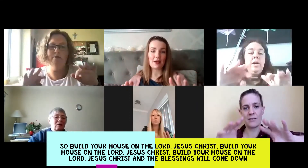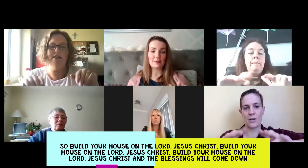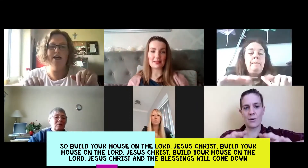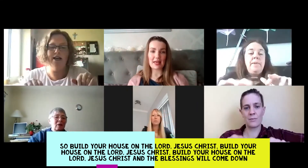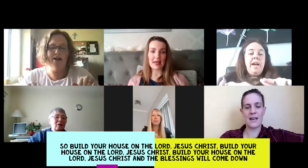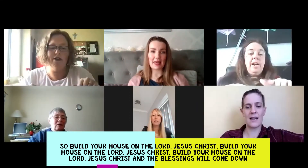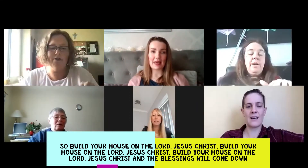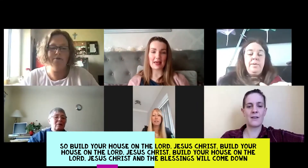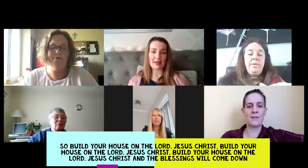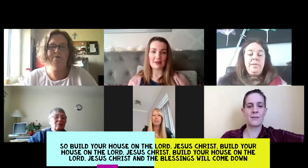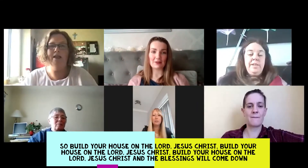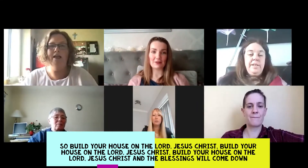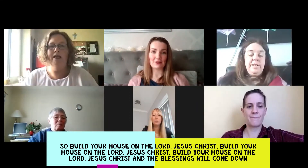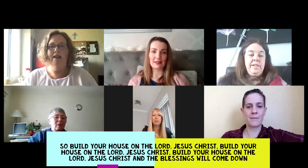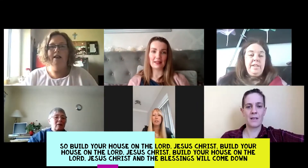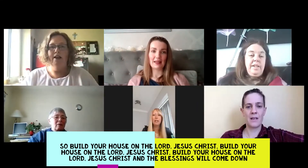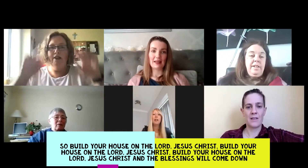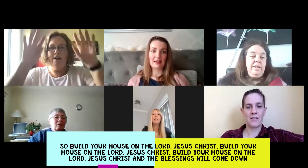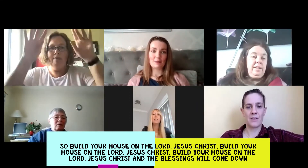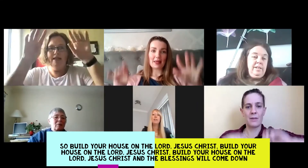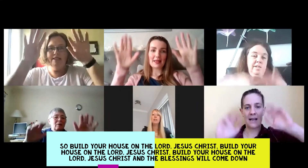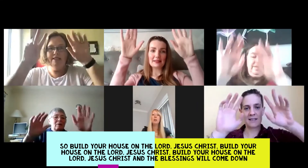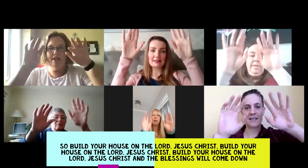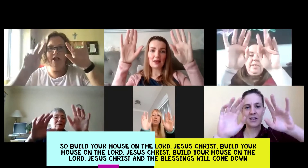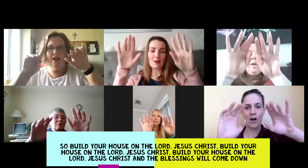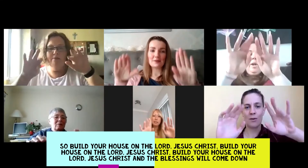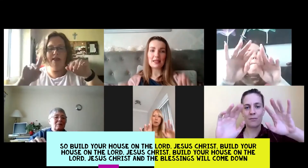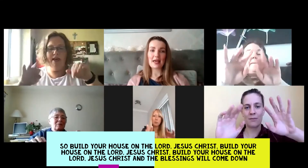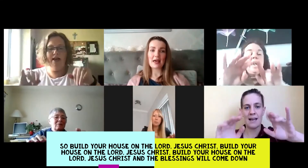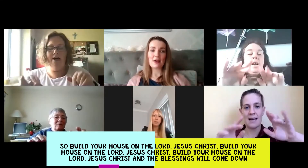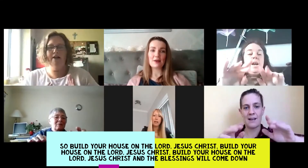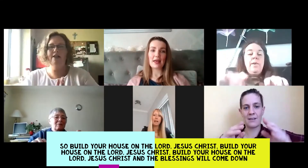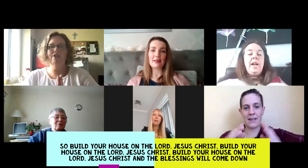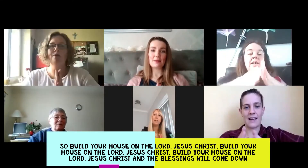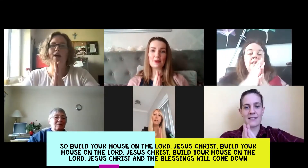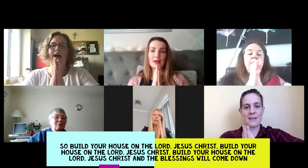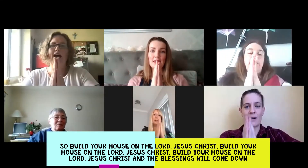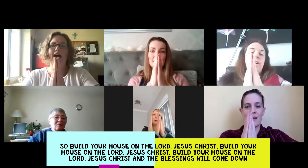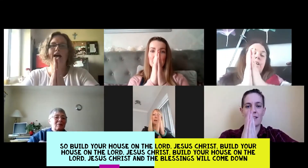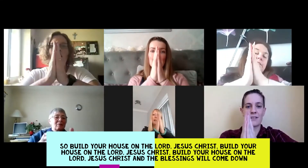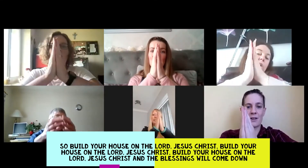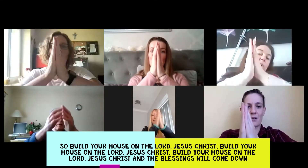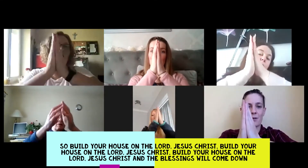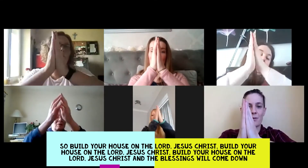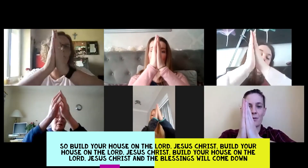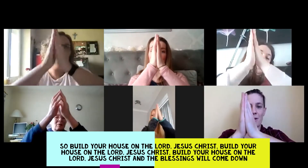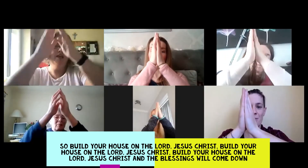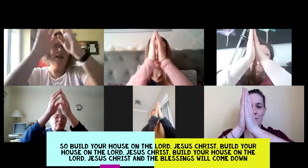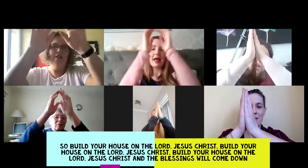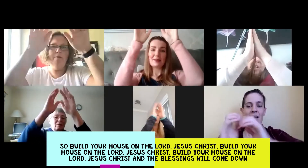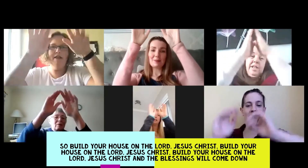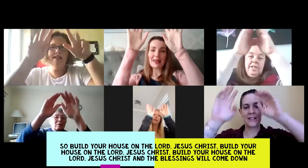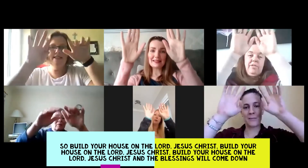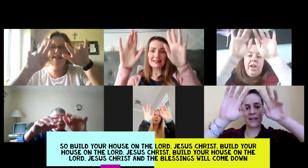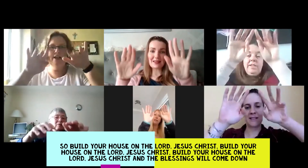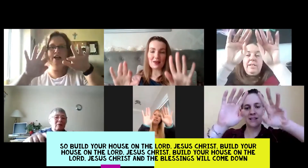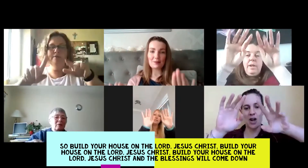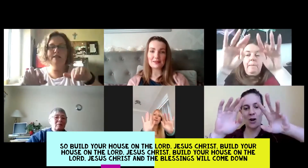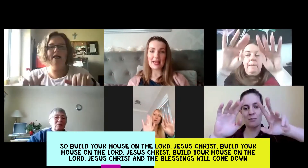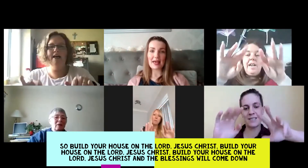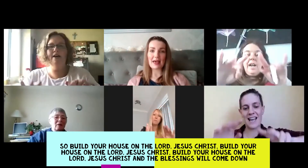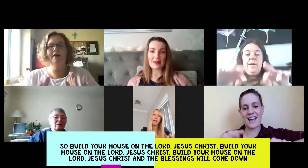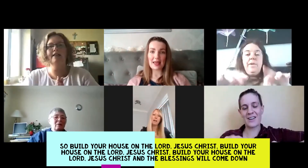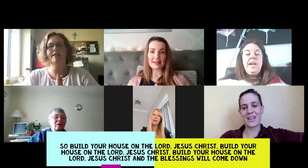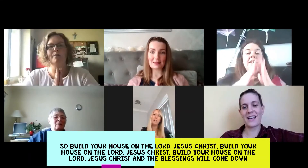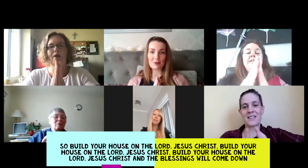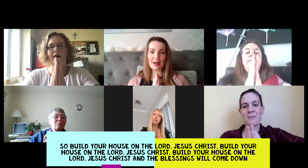come down The blessings come down as your prayers go up The blessings come